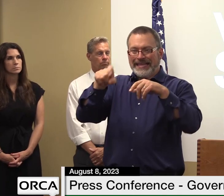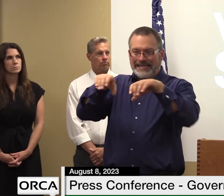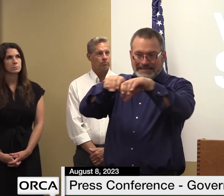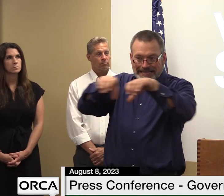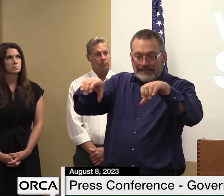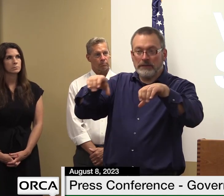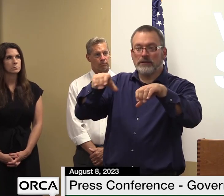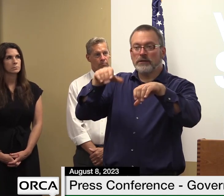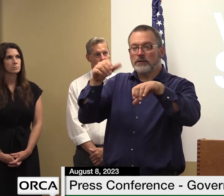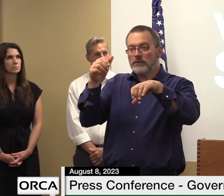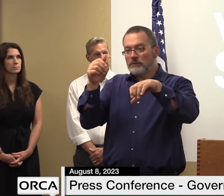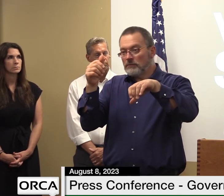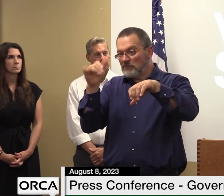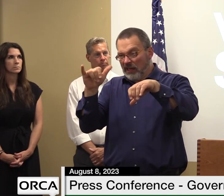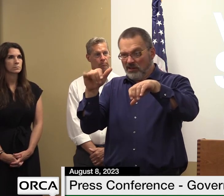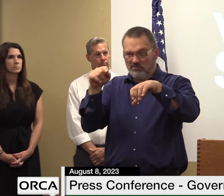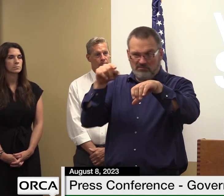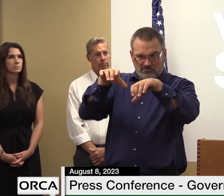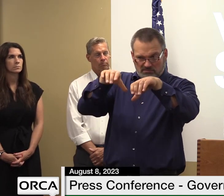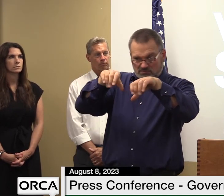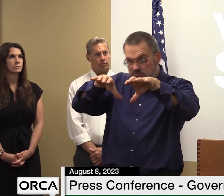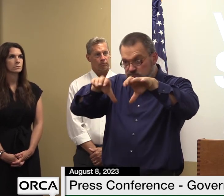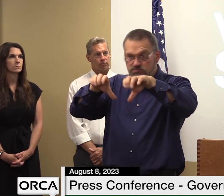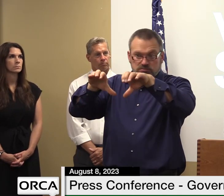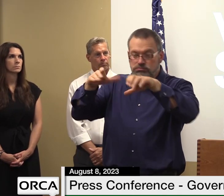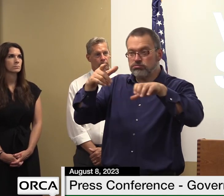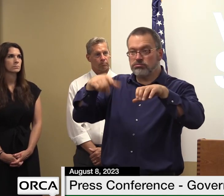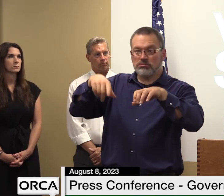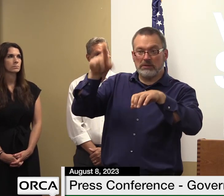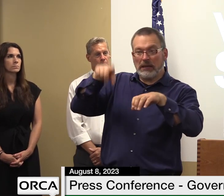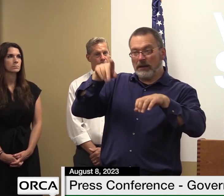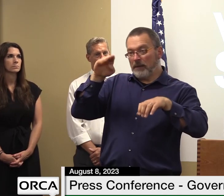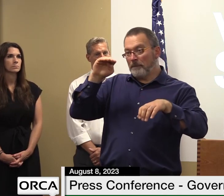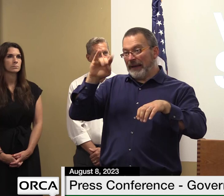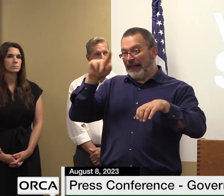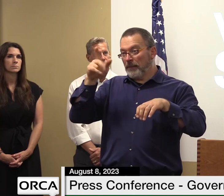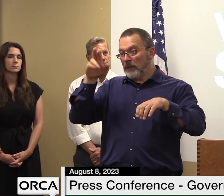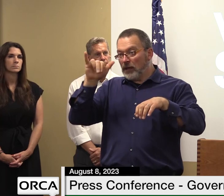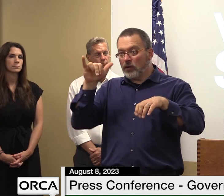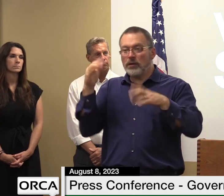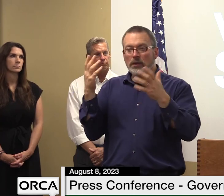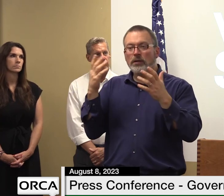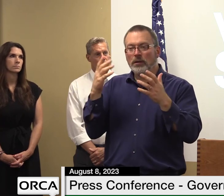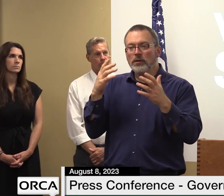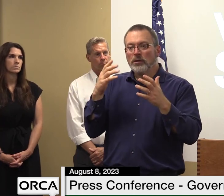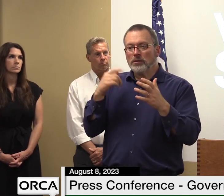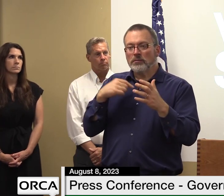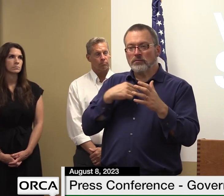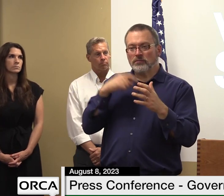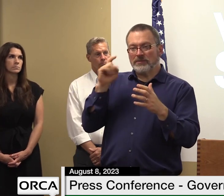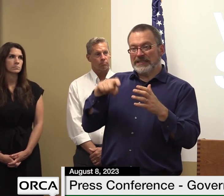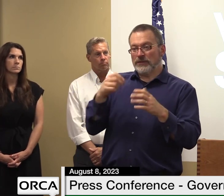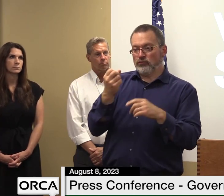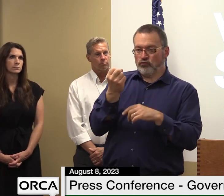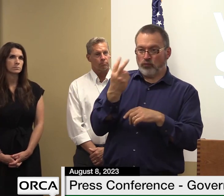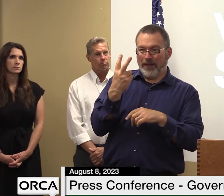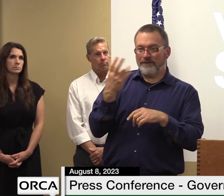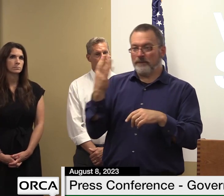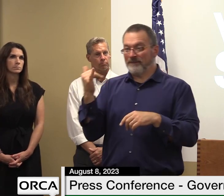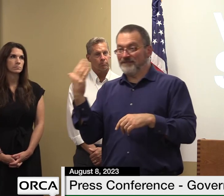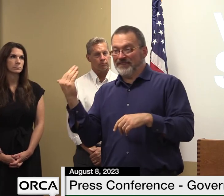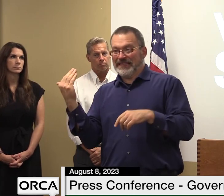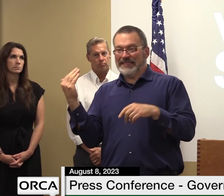middlebury i can tell you that that is going to go to a 12 by 15 foot rectangle 125